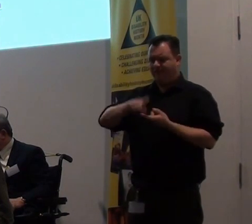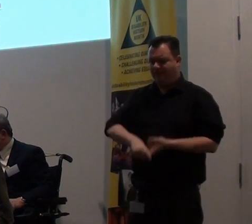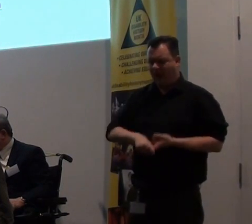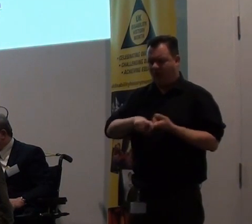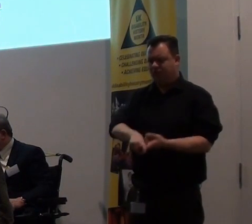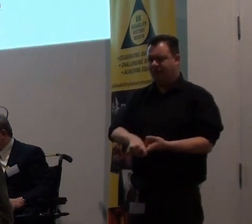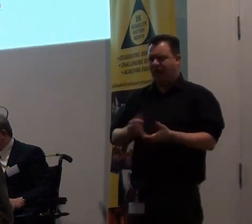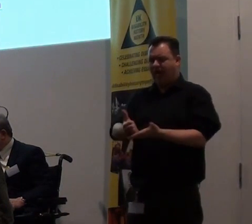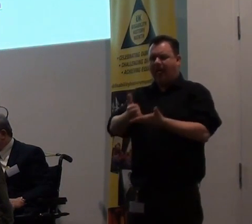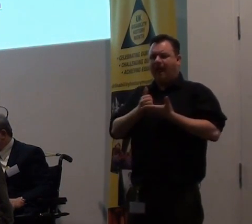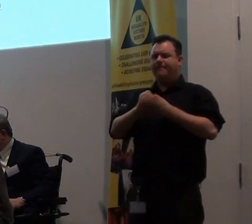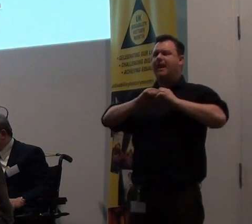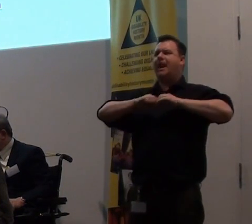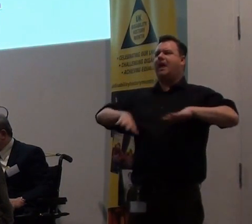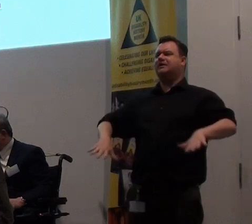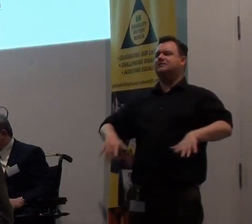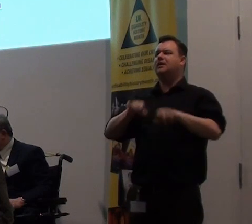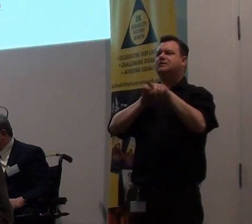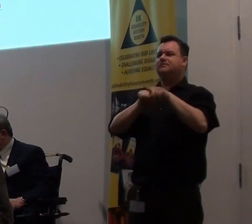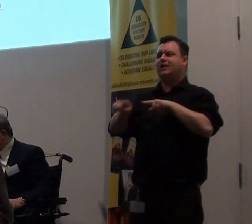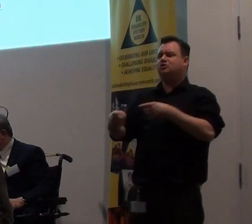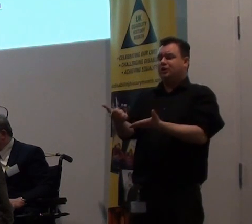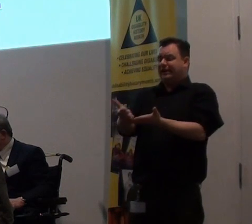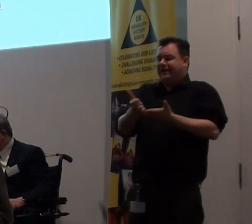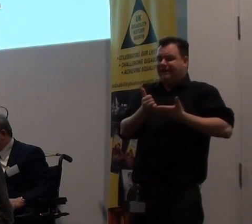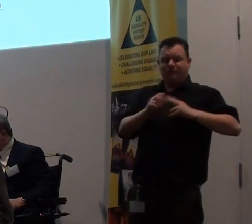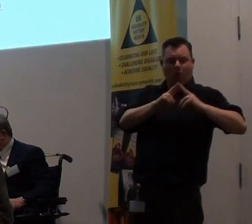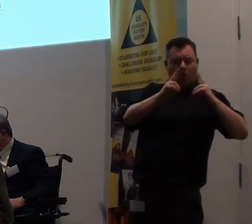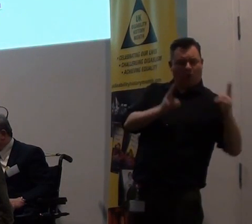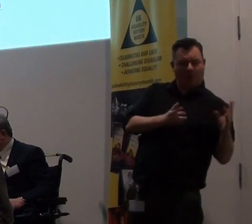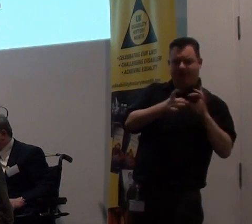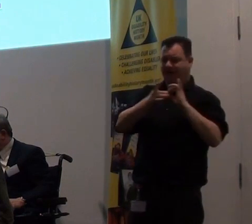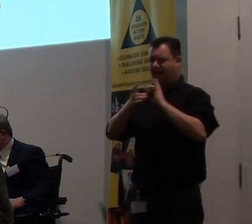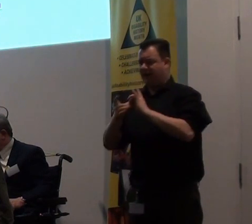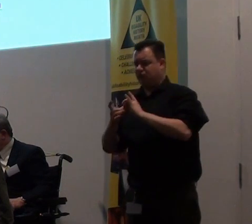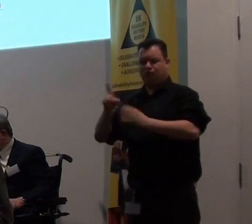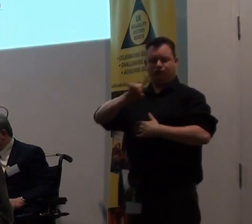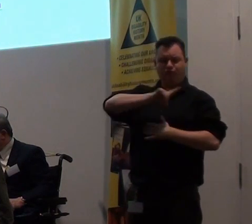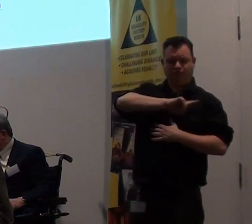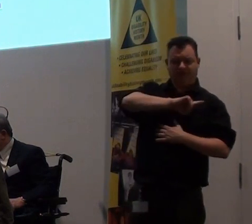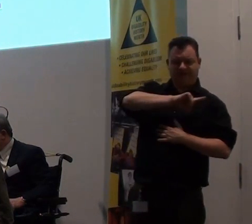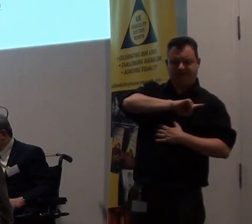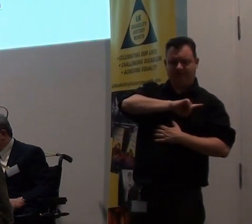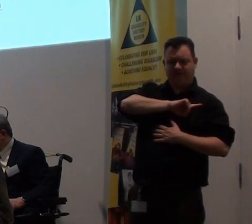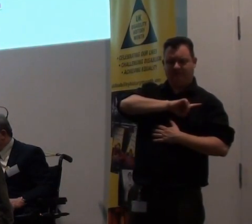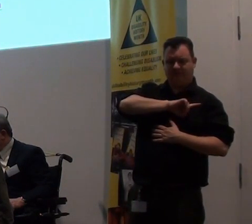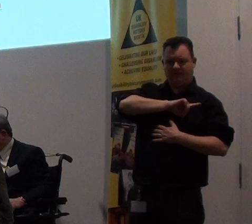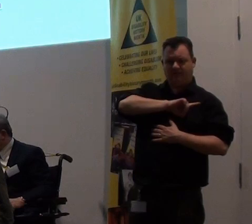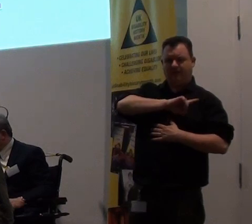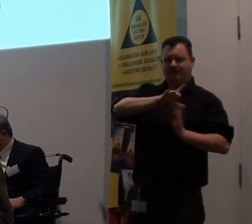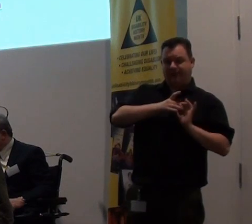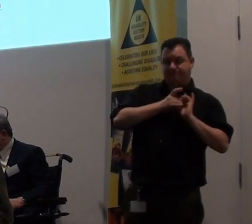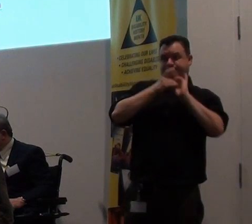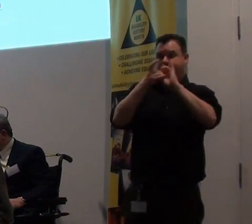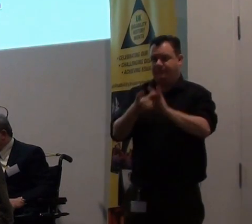special need for home, connection and purpose. Our vehicle that takes us to the world.